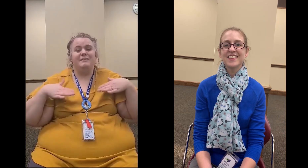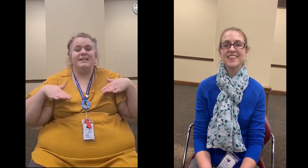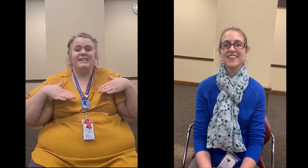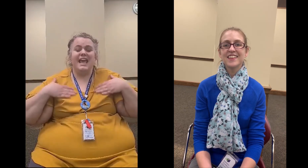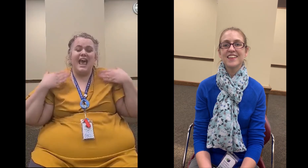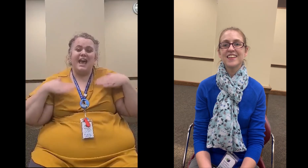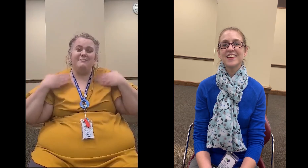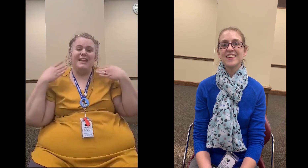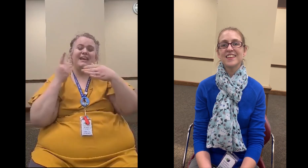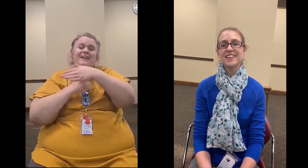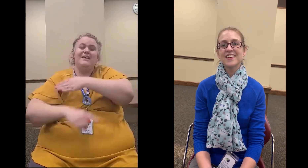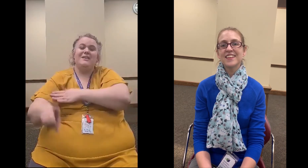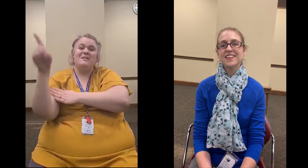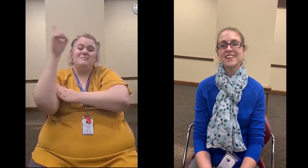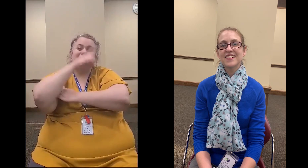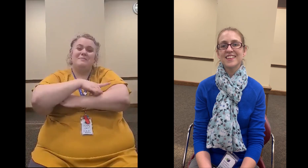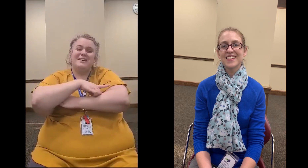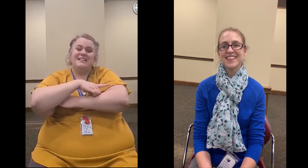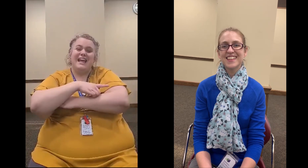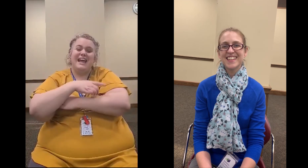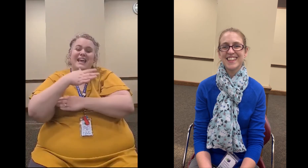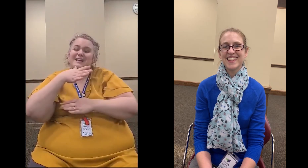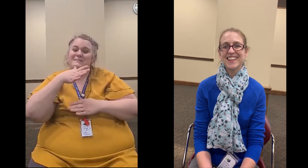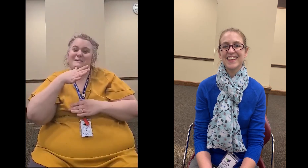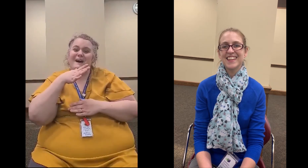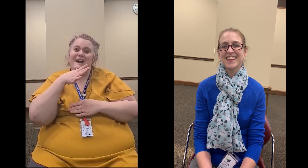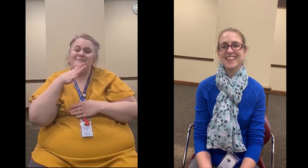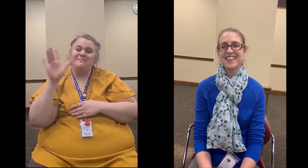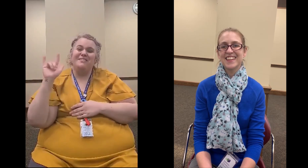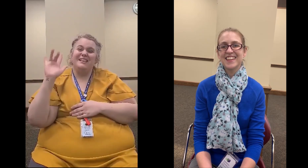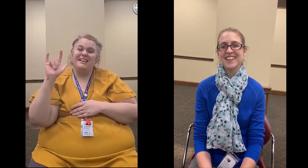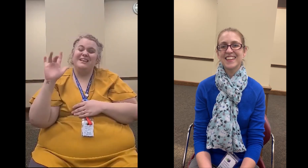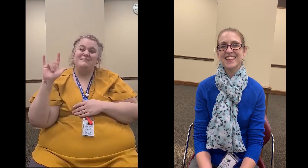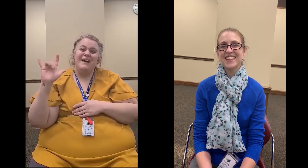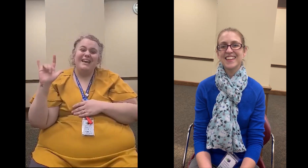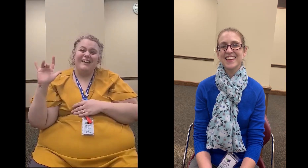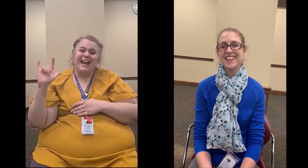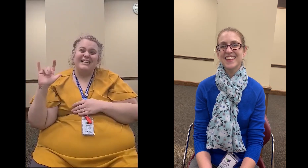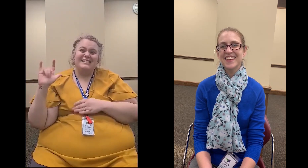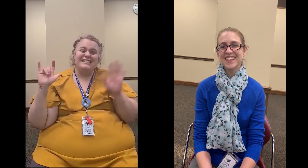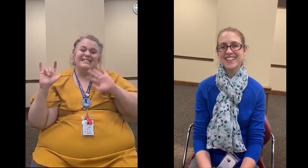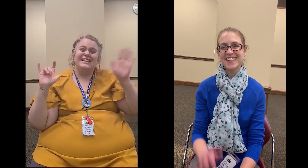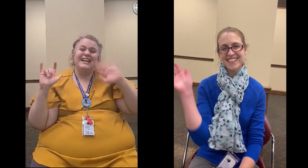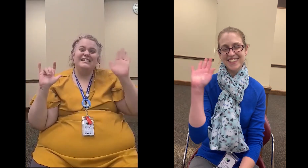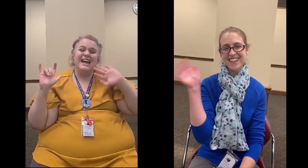going to say happy birthday mom bye you guys see you next time